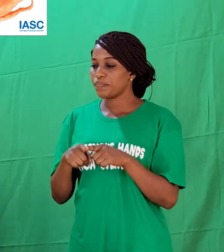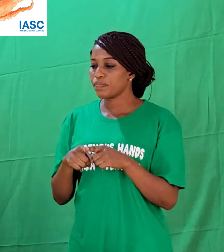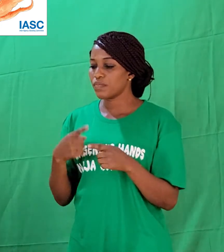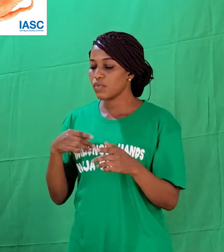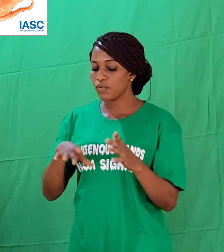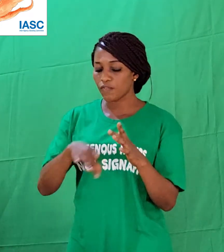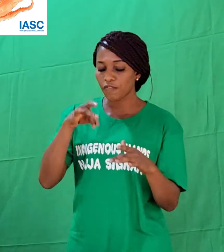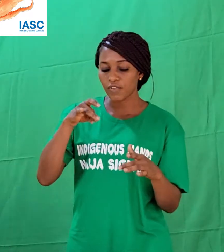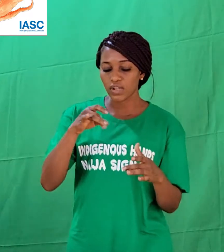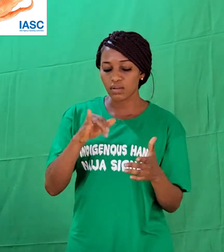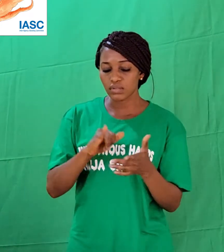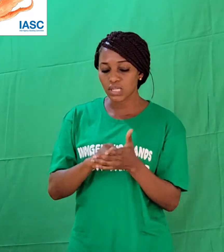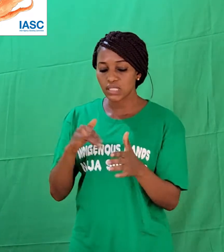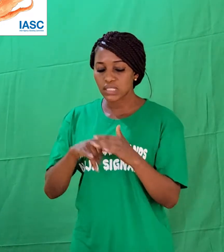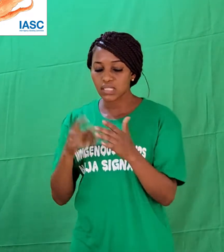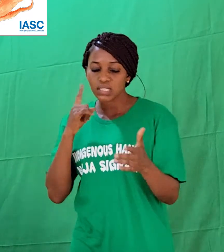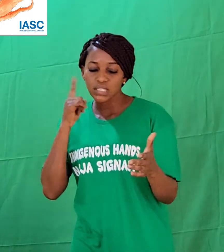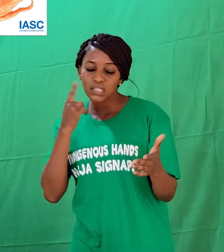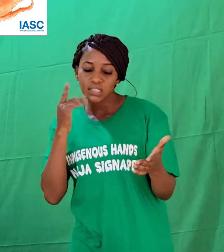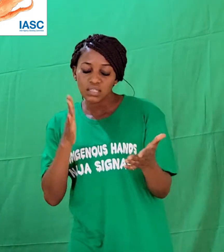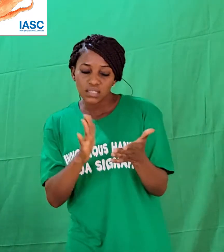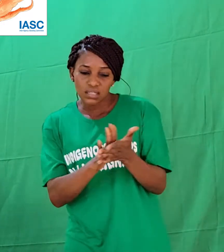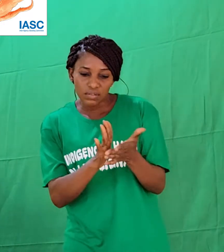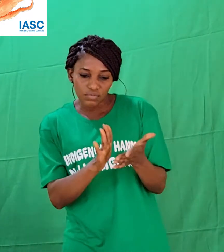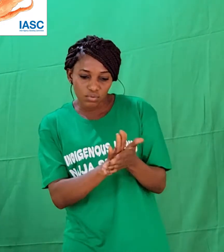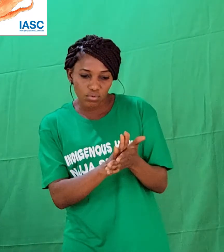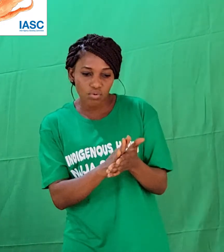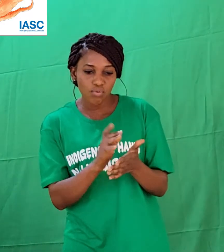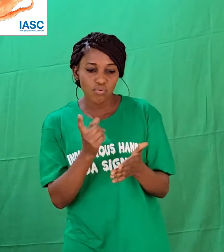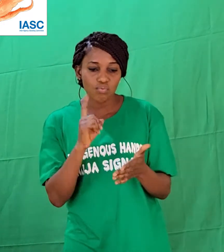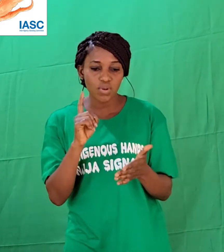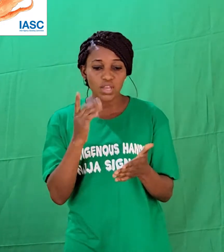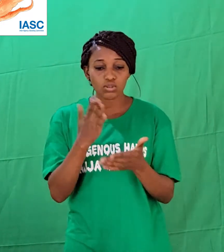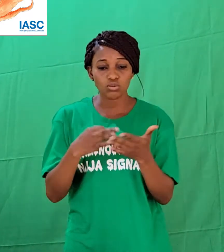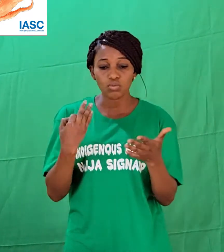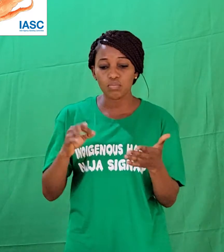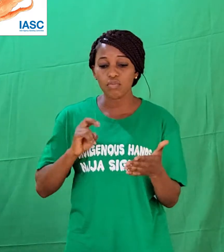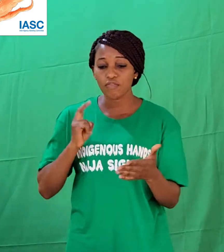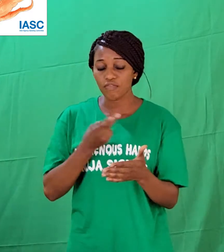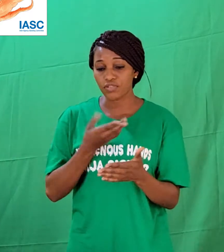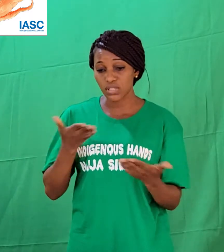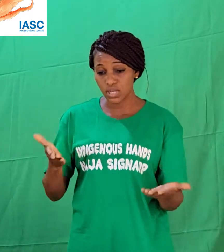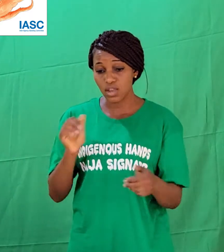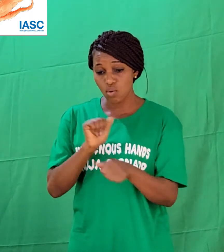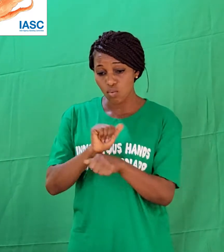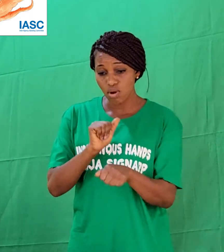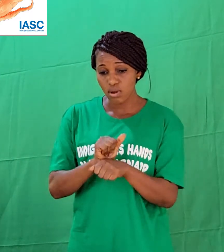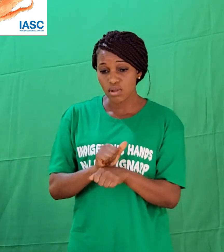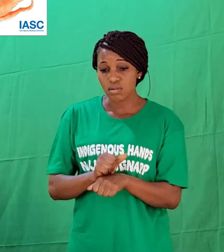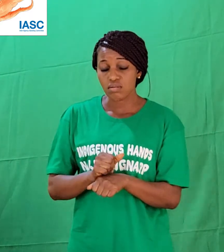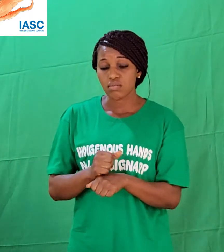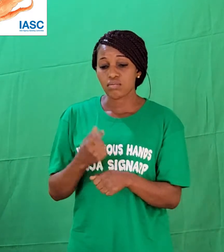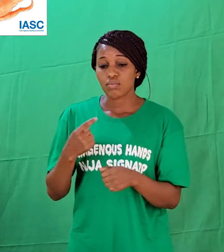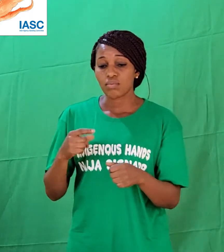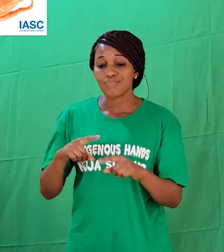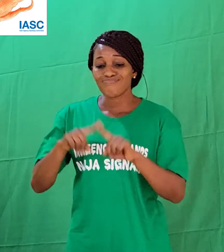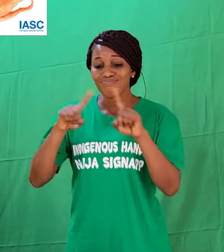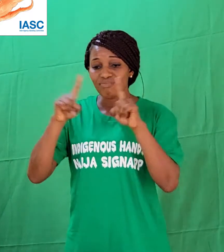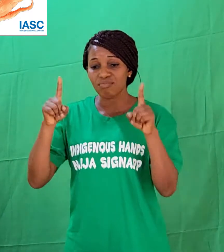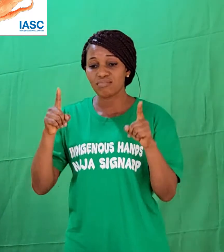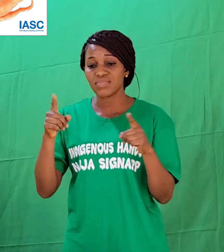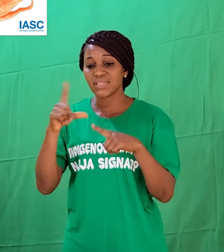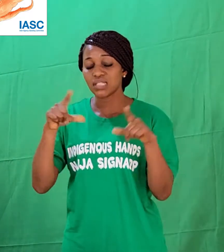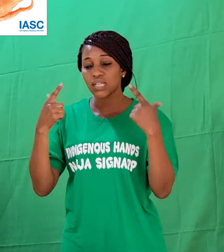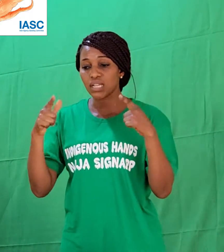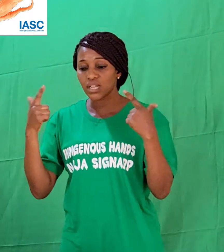in the Deaf schools where some of us here are working, the variety of sign language that is being